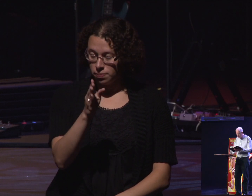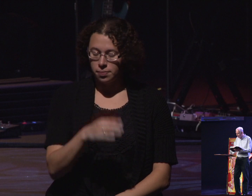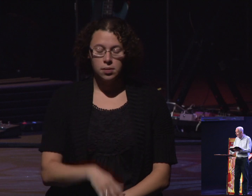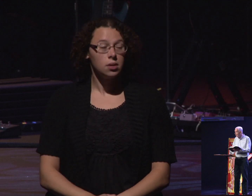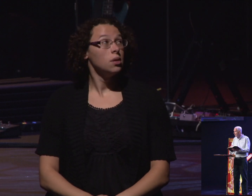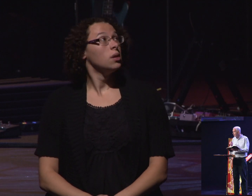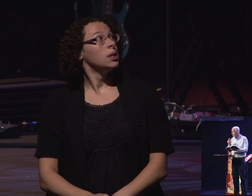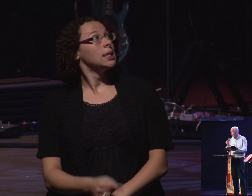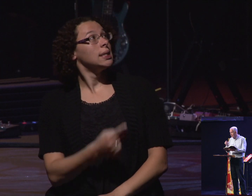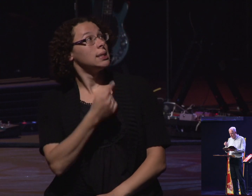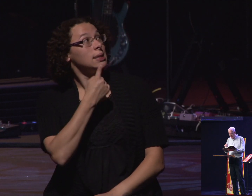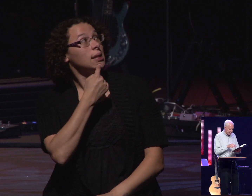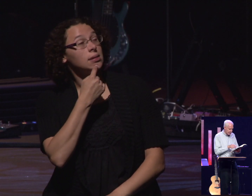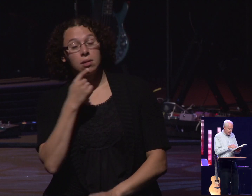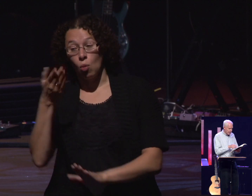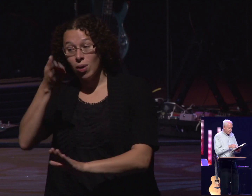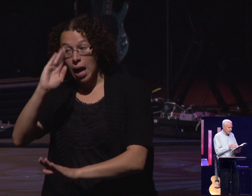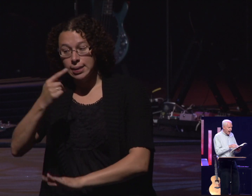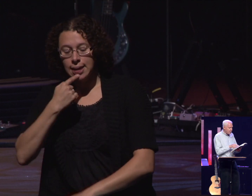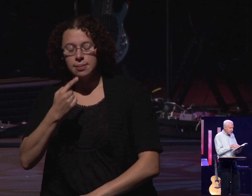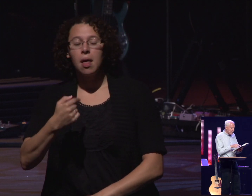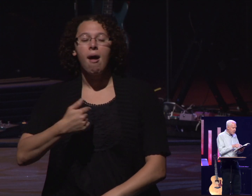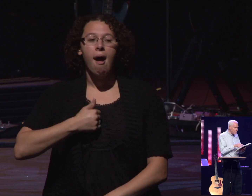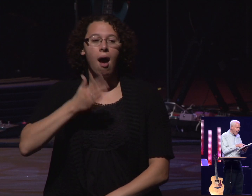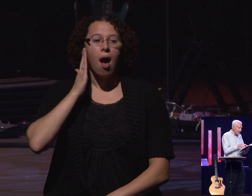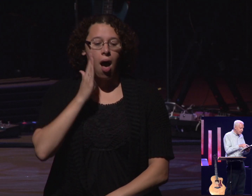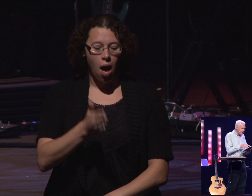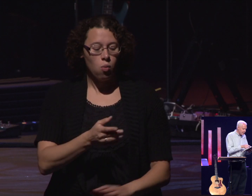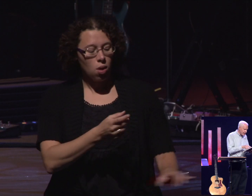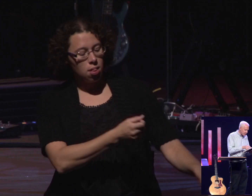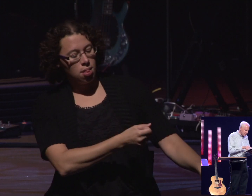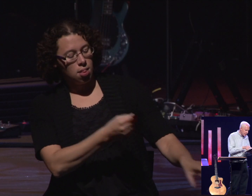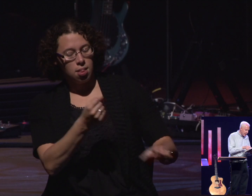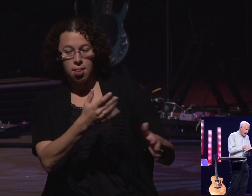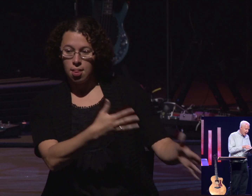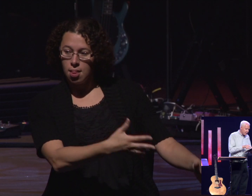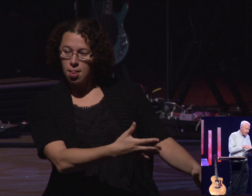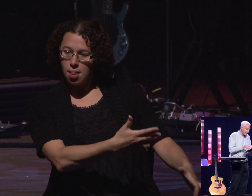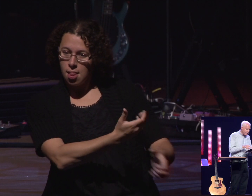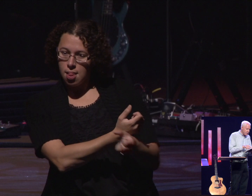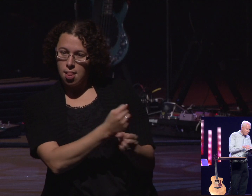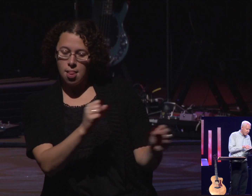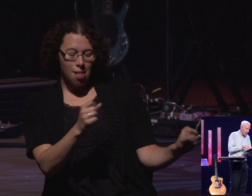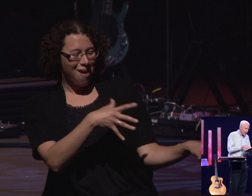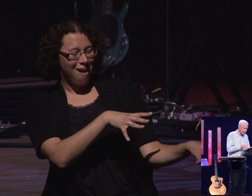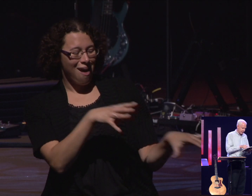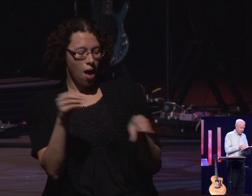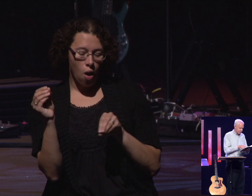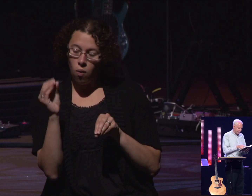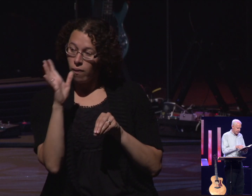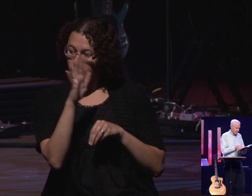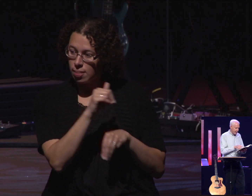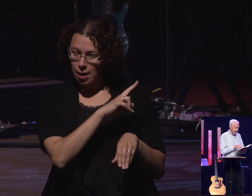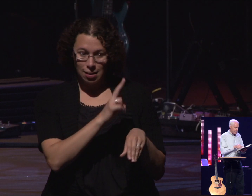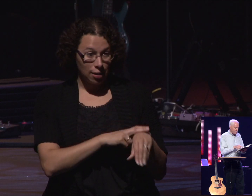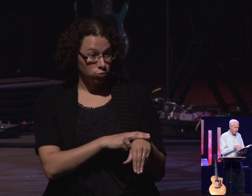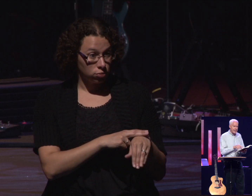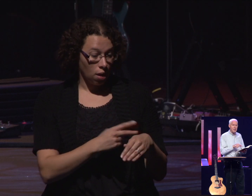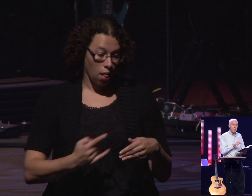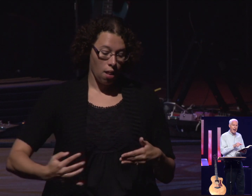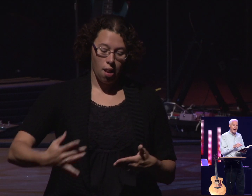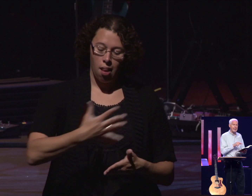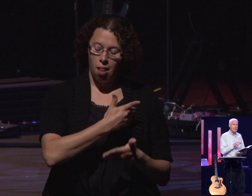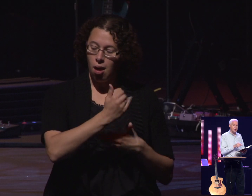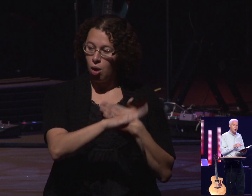It says, for I will. This is God speaking. For I will take you out of the nations. I will gather you from all the countries. And you